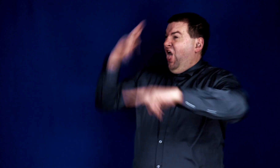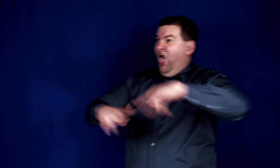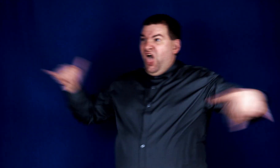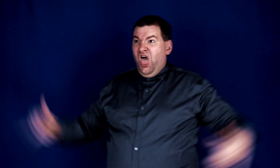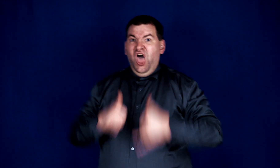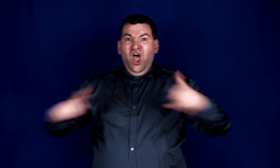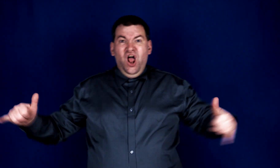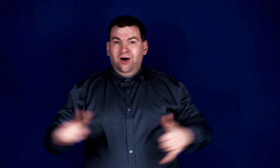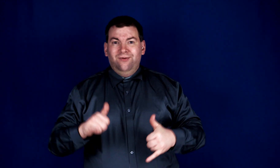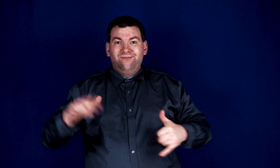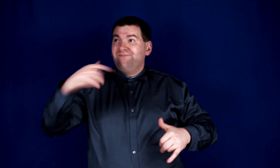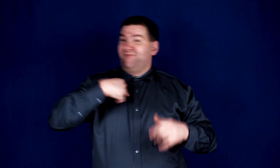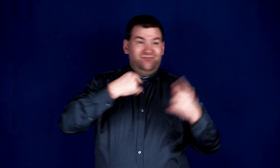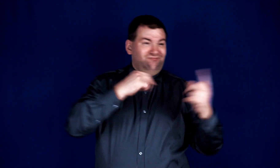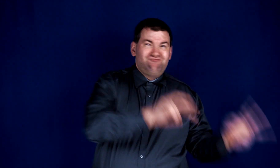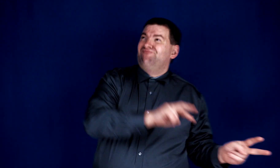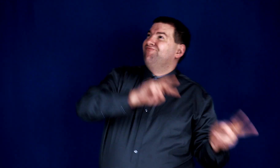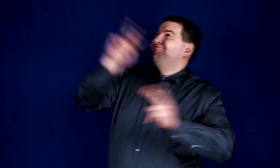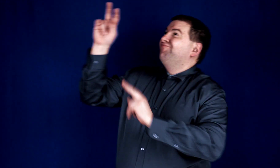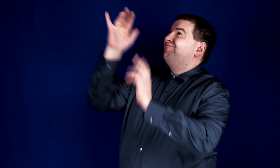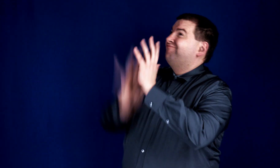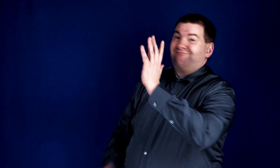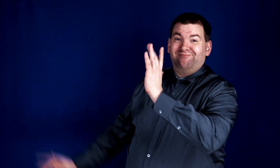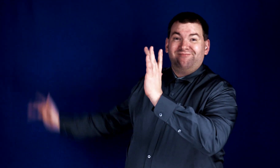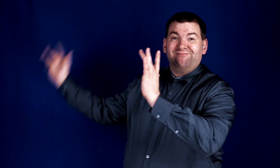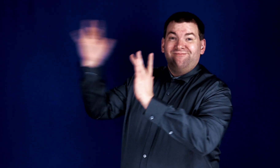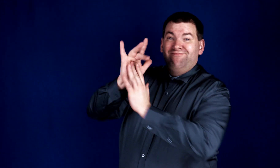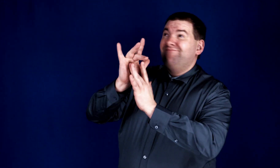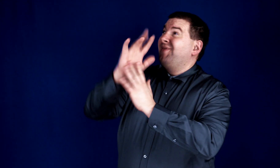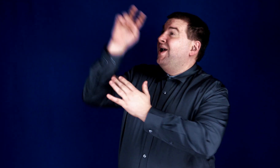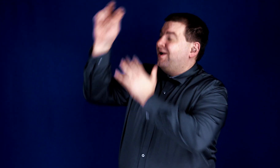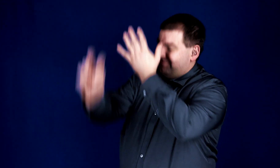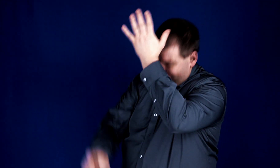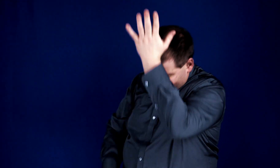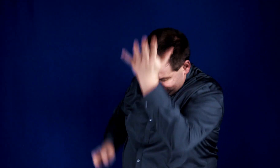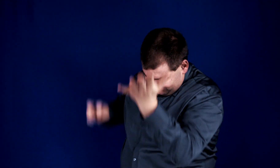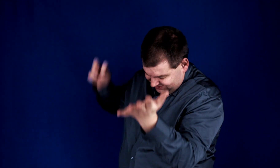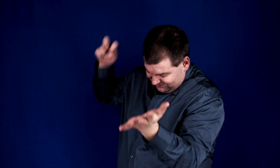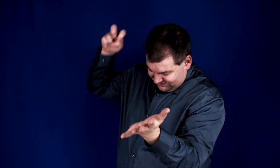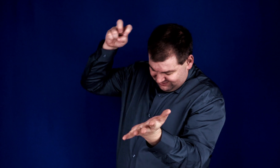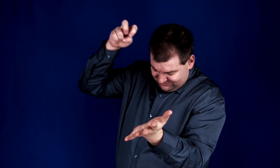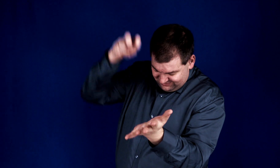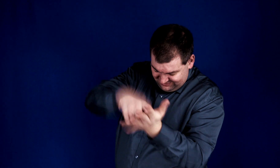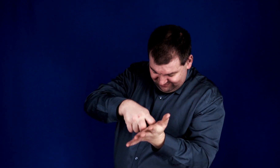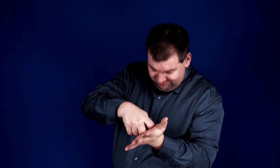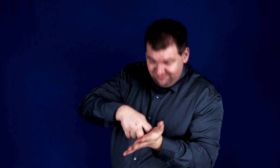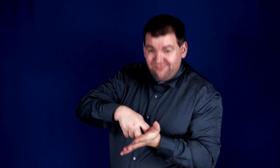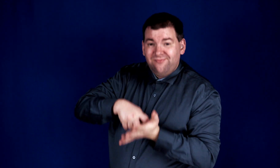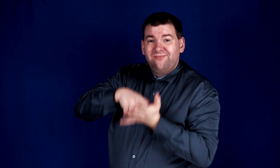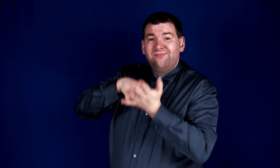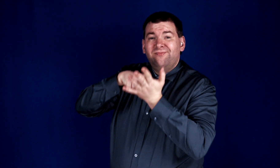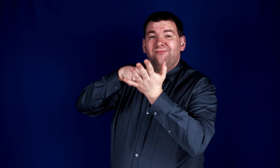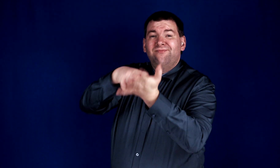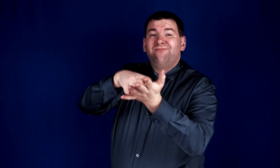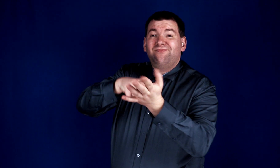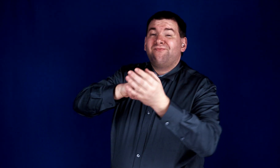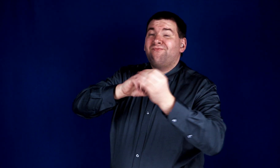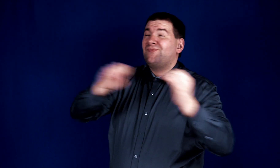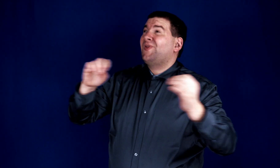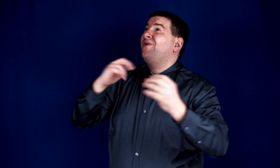I run to Jesus down on my knees No